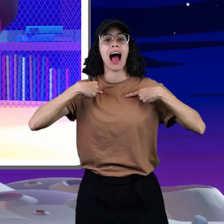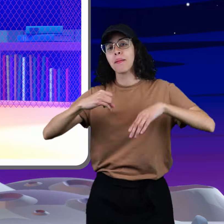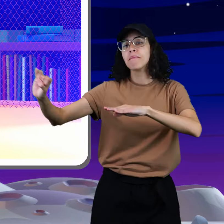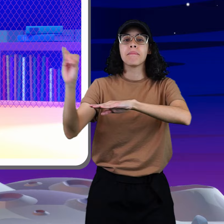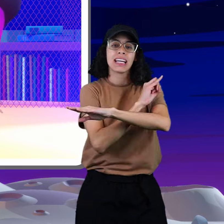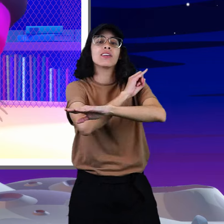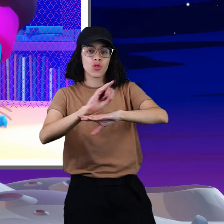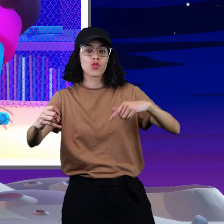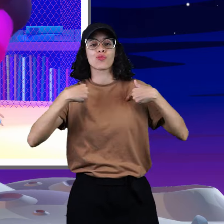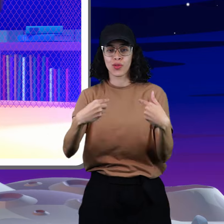industry baby Yeah